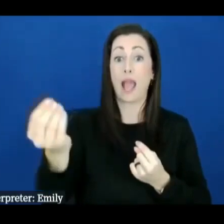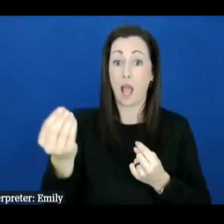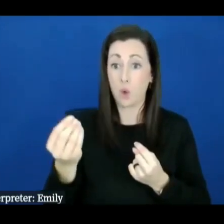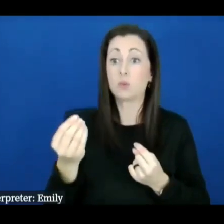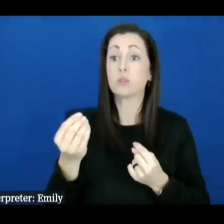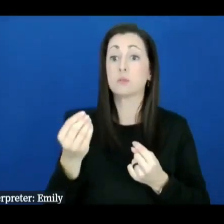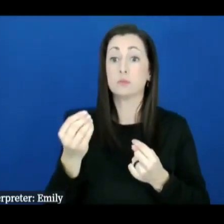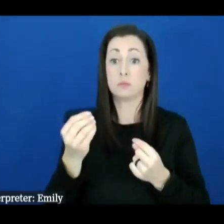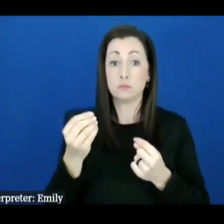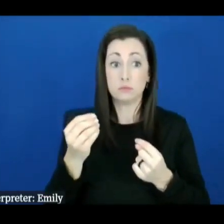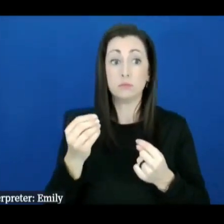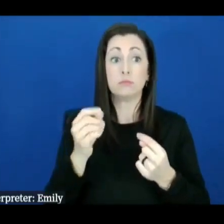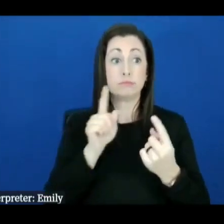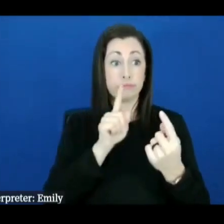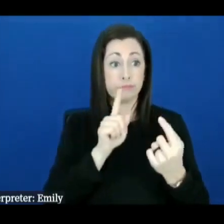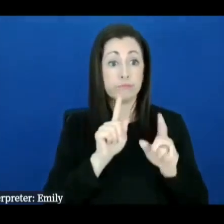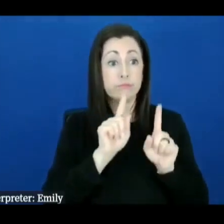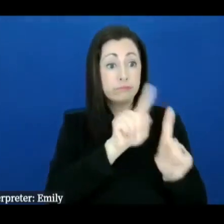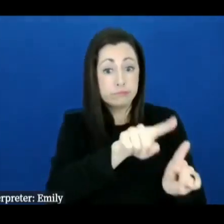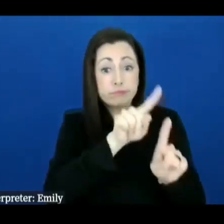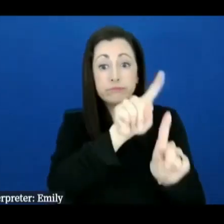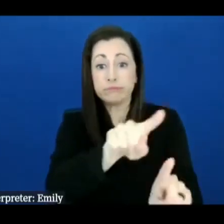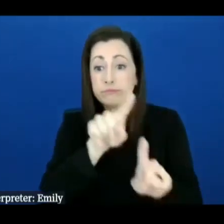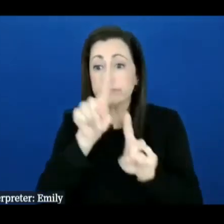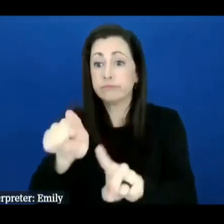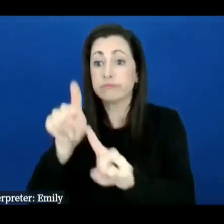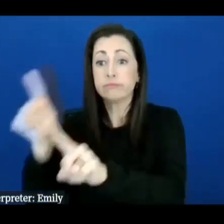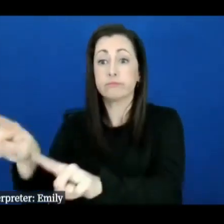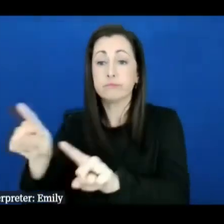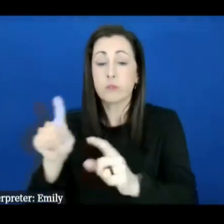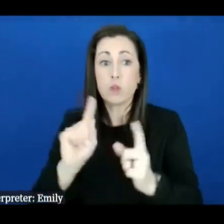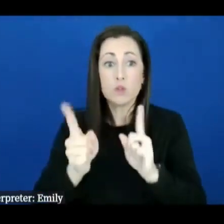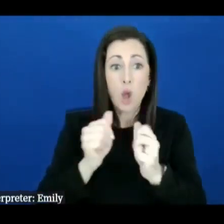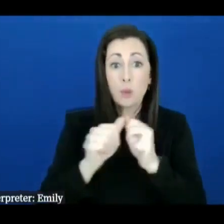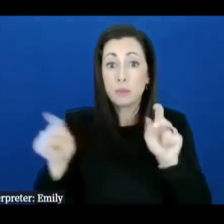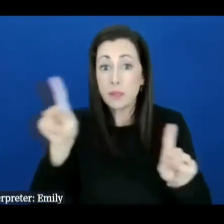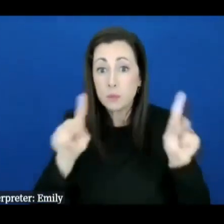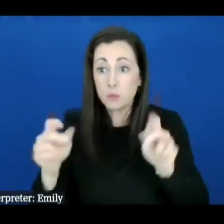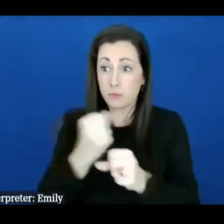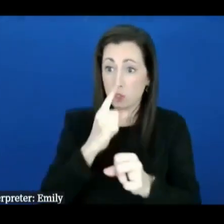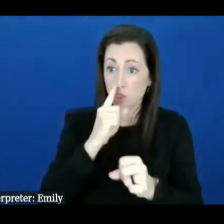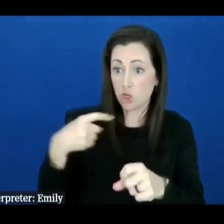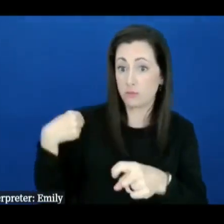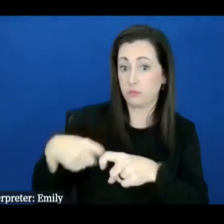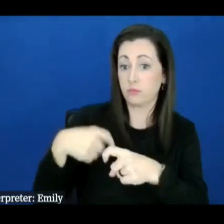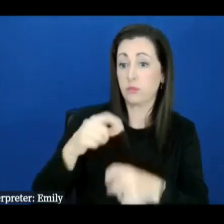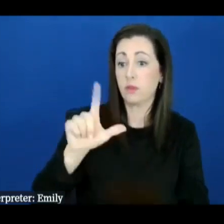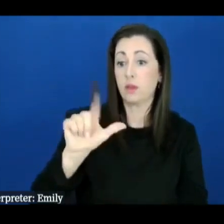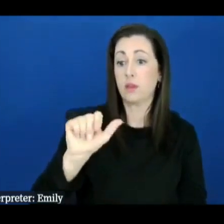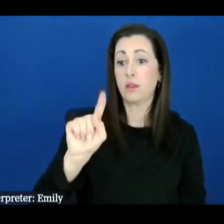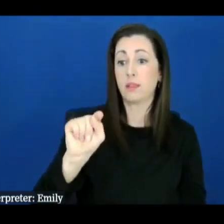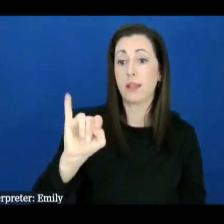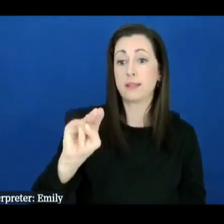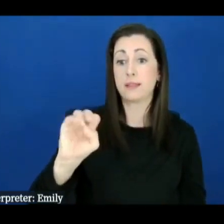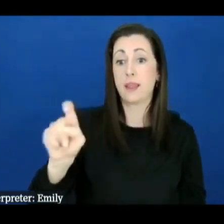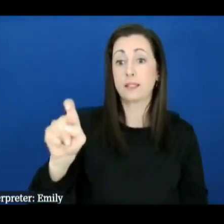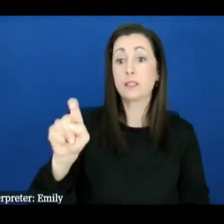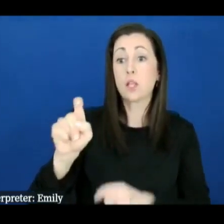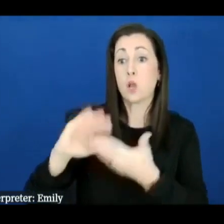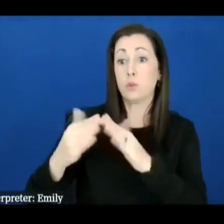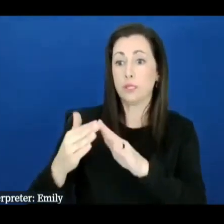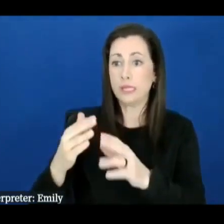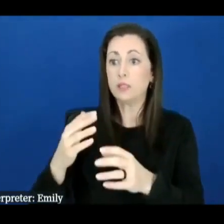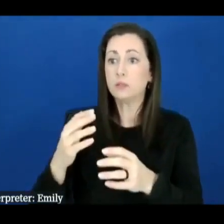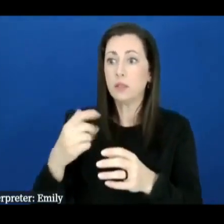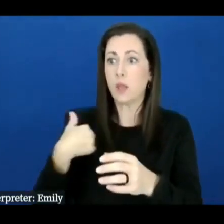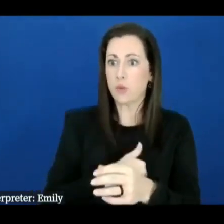to ensure that the latinx community is um seen um supported um and like i have